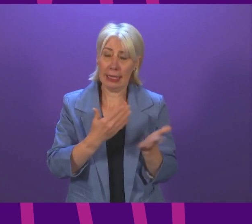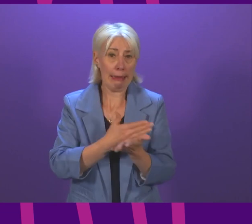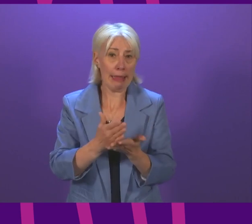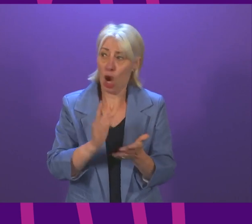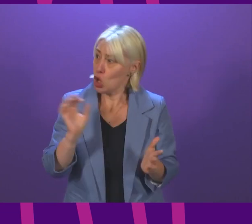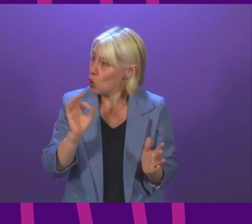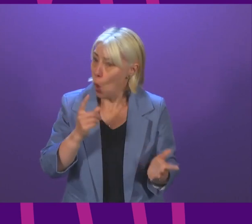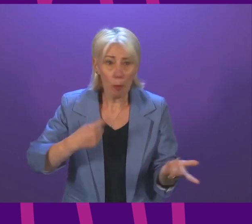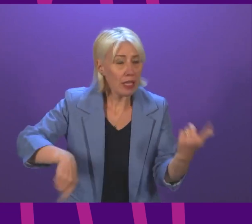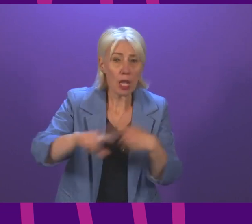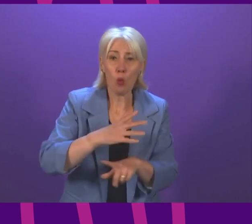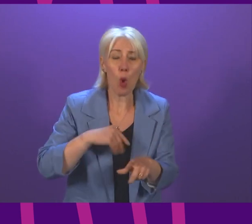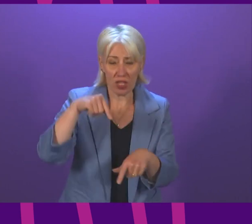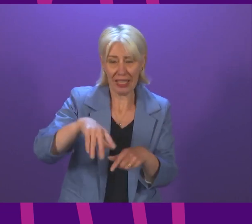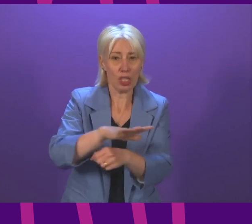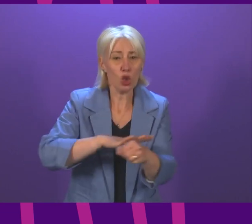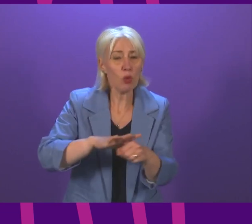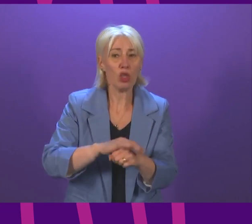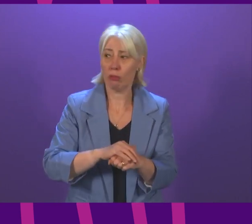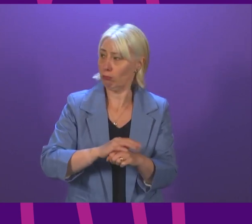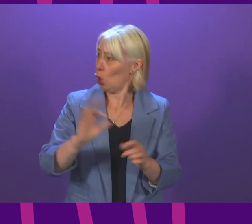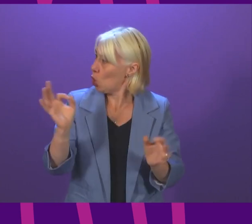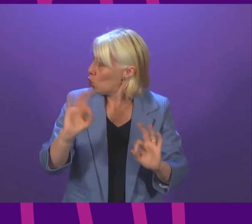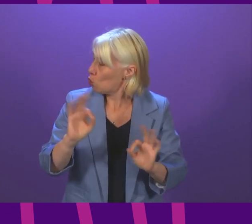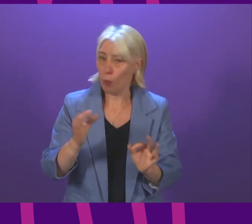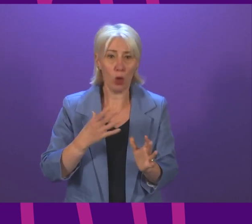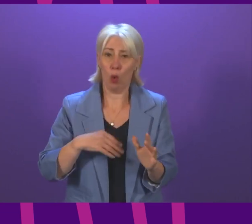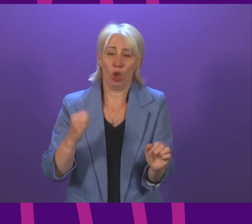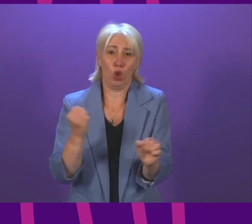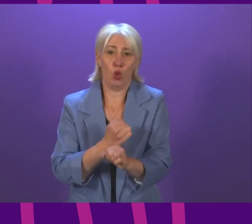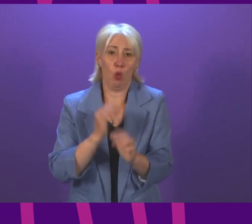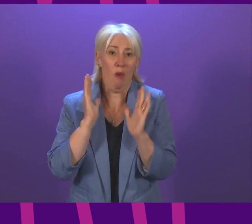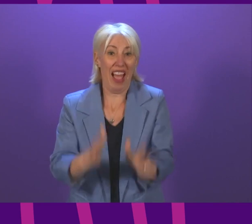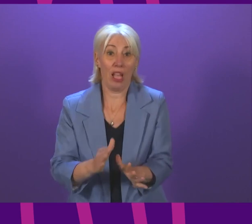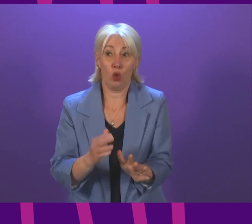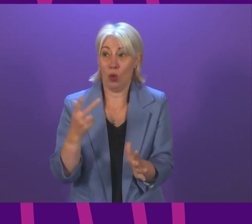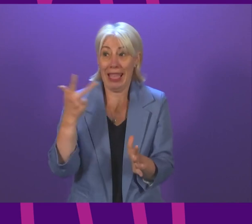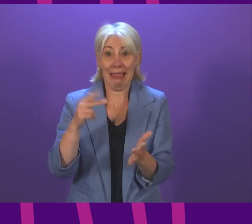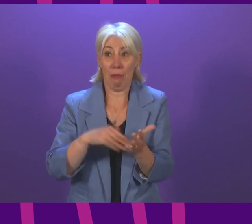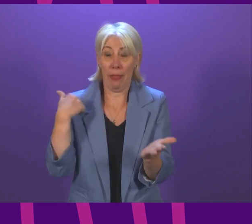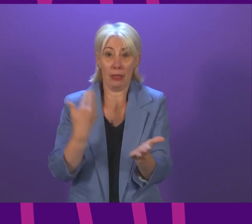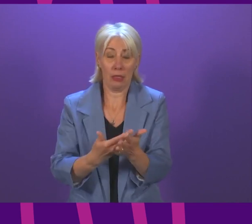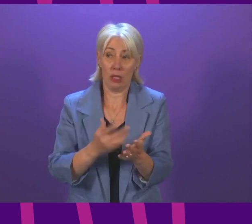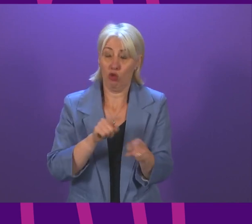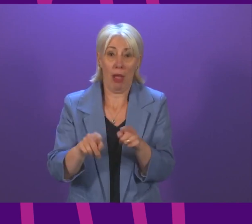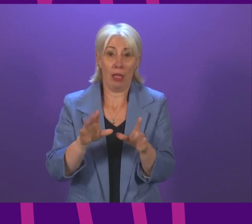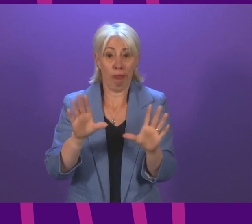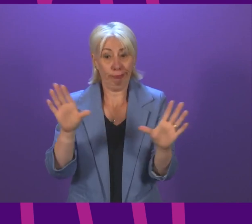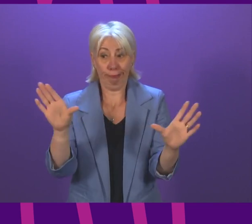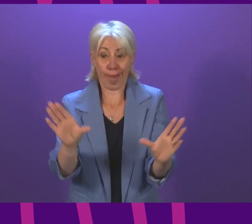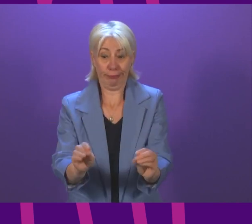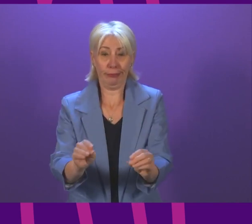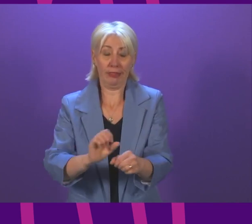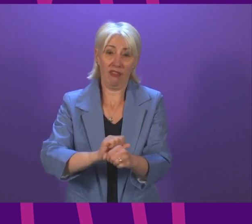in this position. None of us want to be having to take any of the steps we have had to take over 18 months now to seek to contain a virus, keep